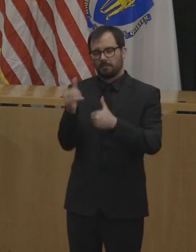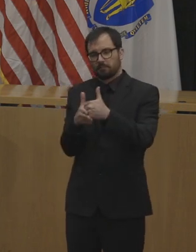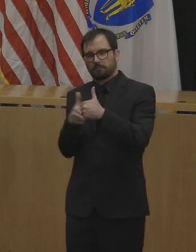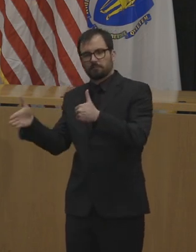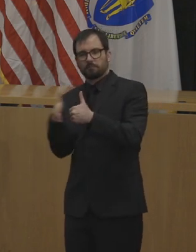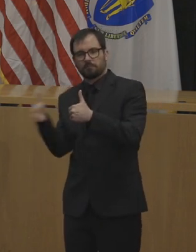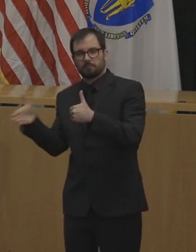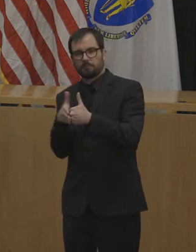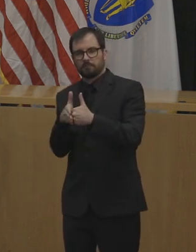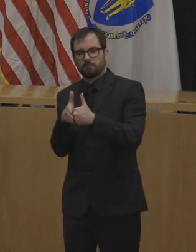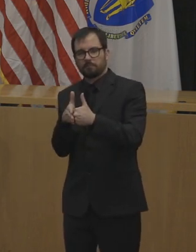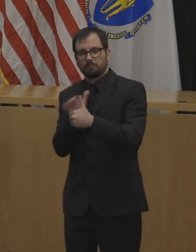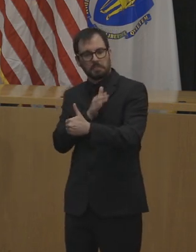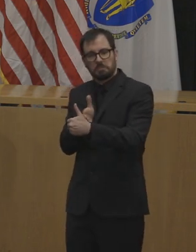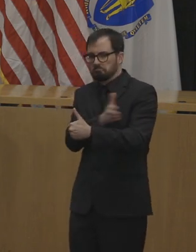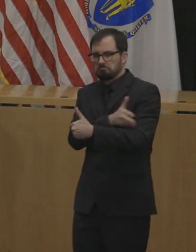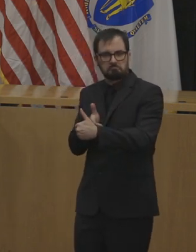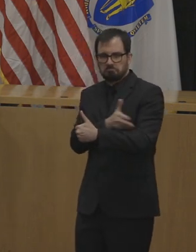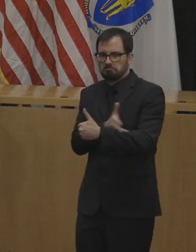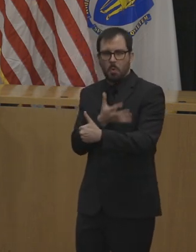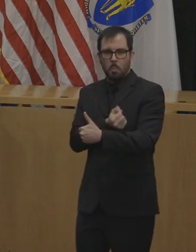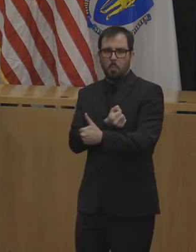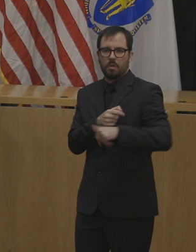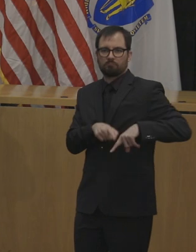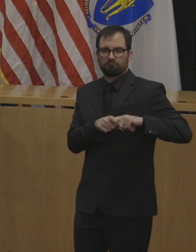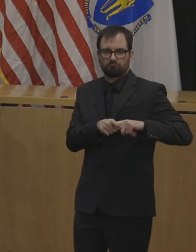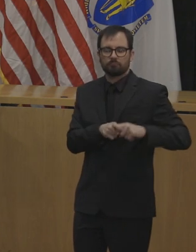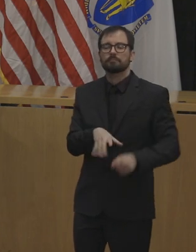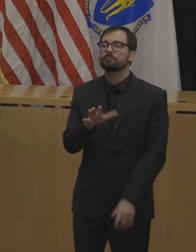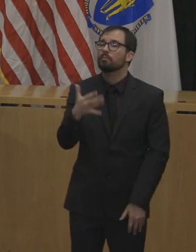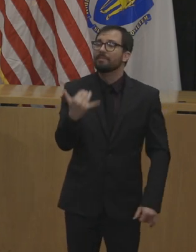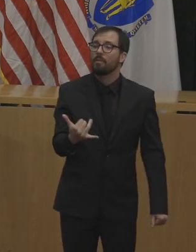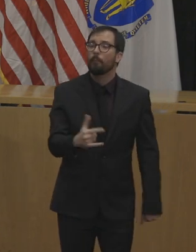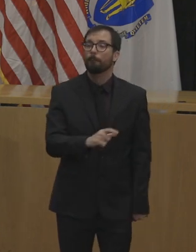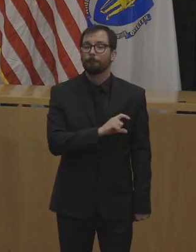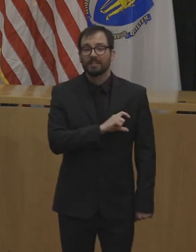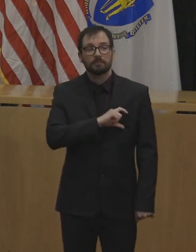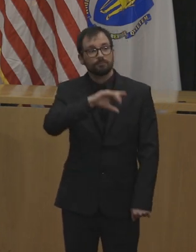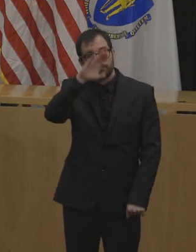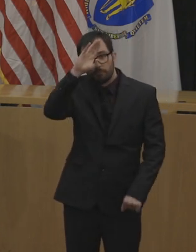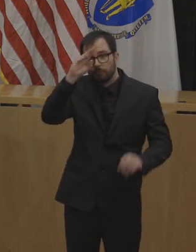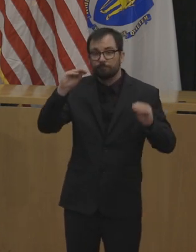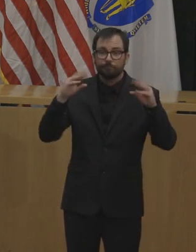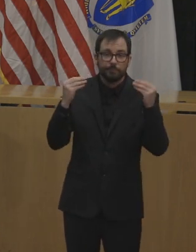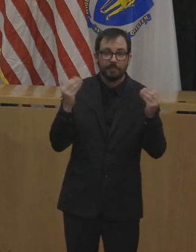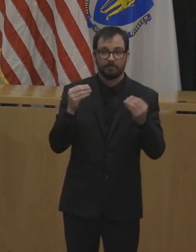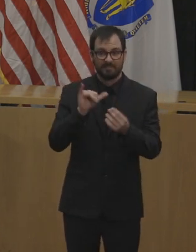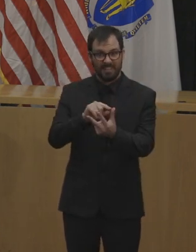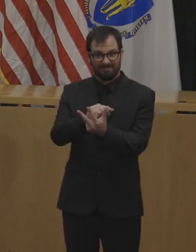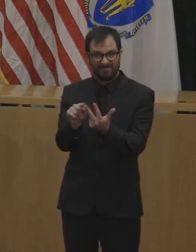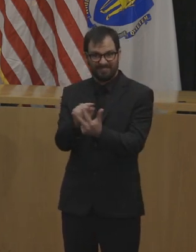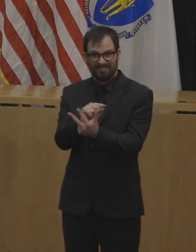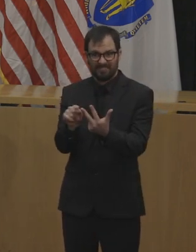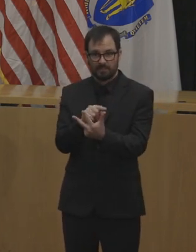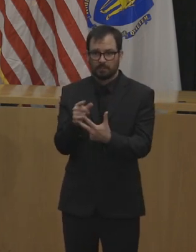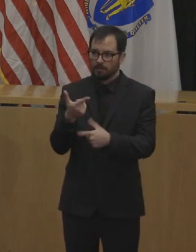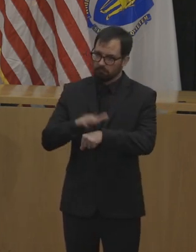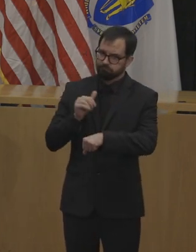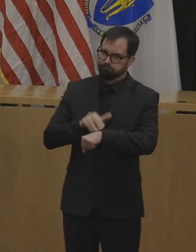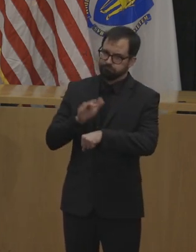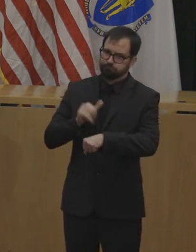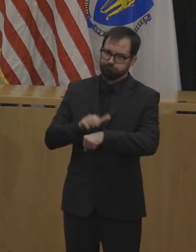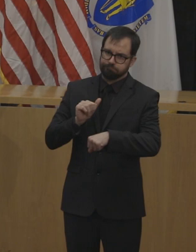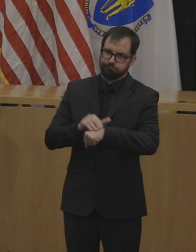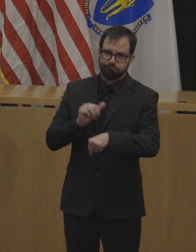responders, also because they are always there for us, being impacted by the